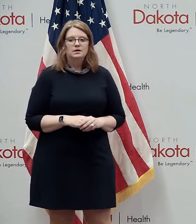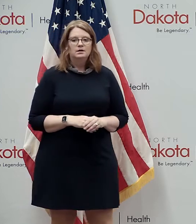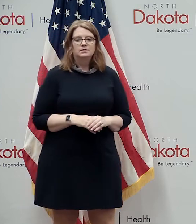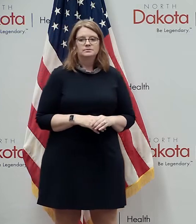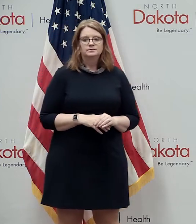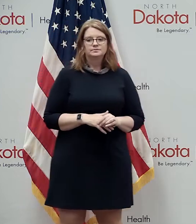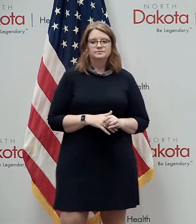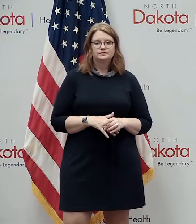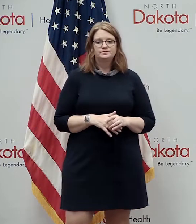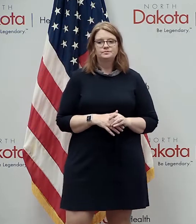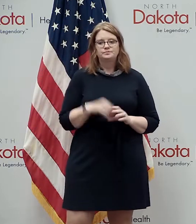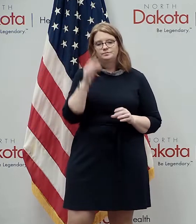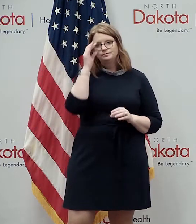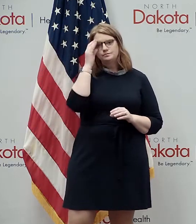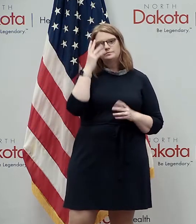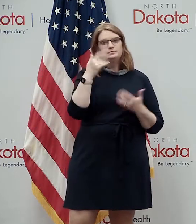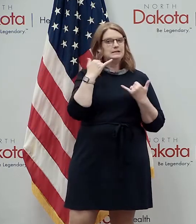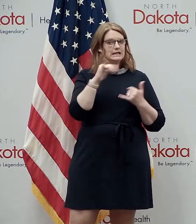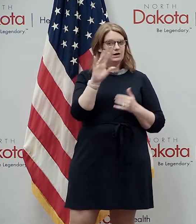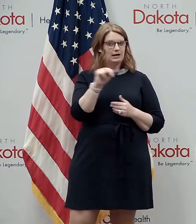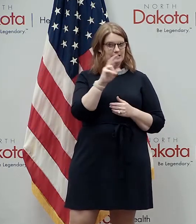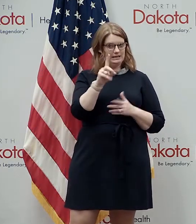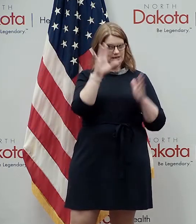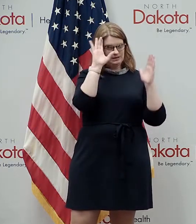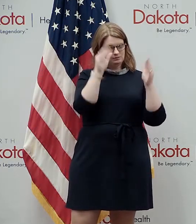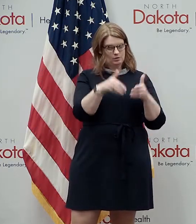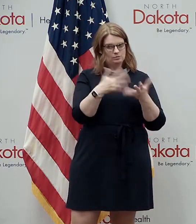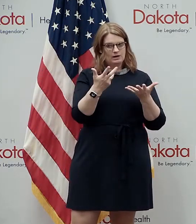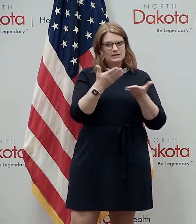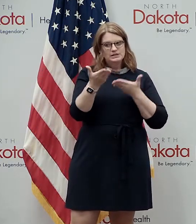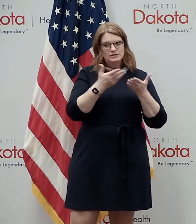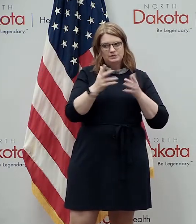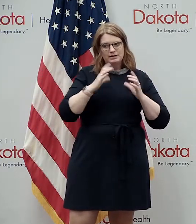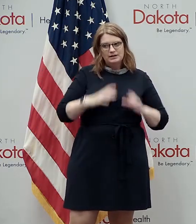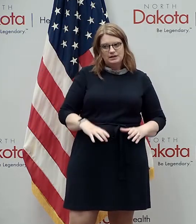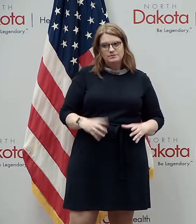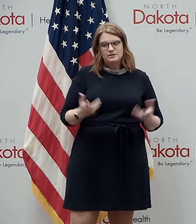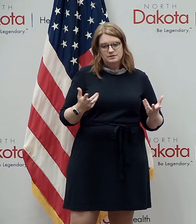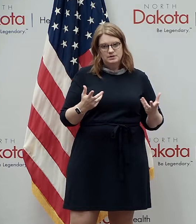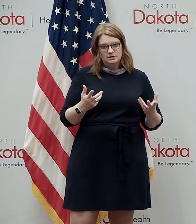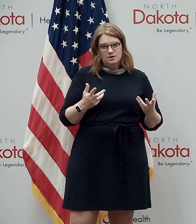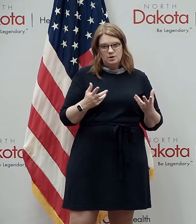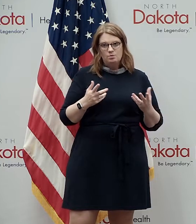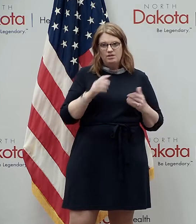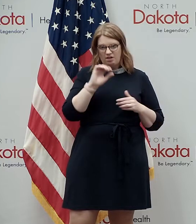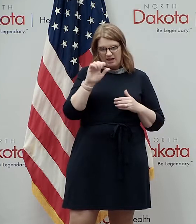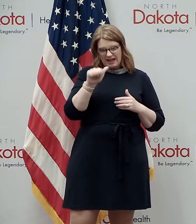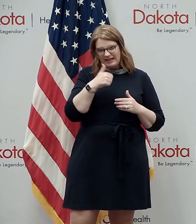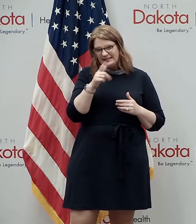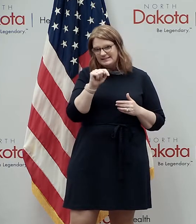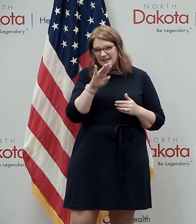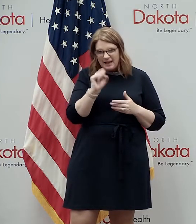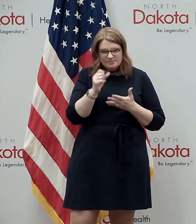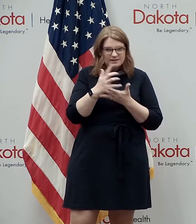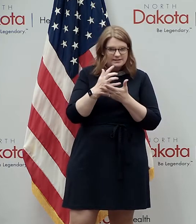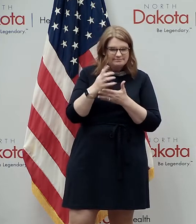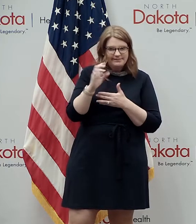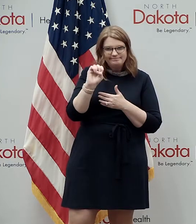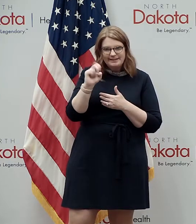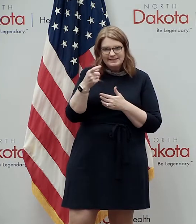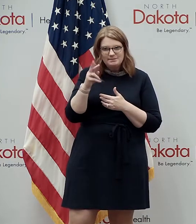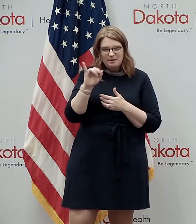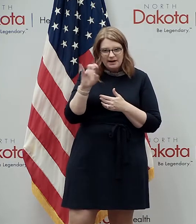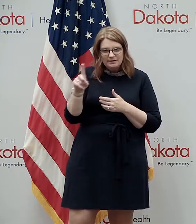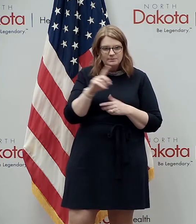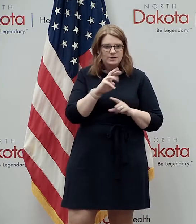nddot is focused on serving customers with driver's license and motor vehicle tabs that expired between march 1 and